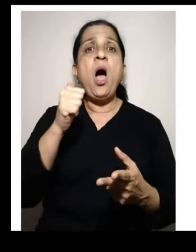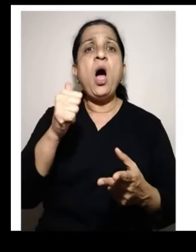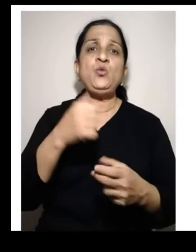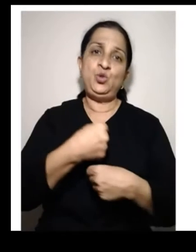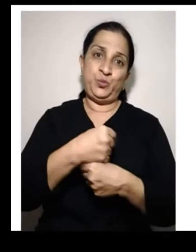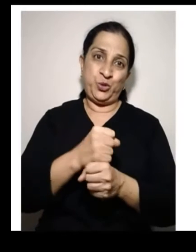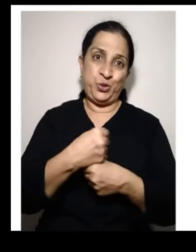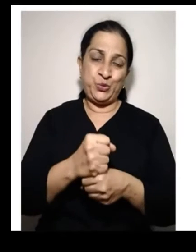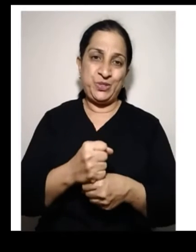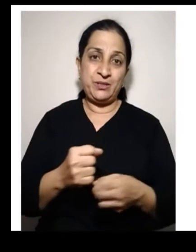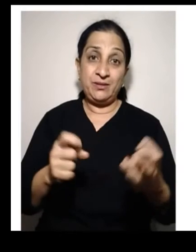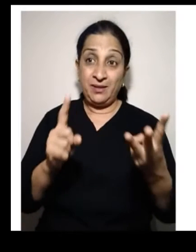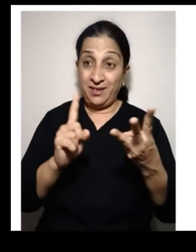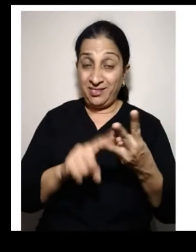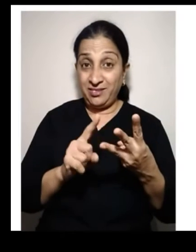How to produce?